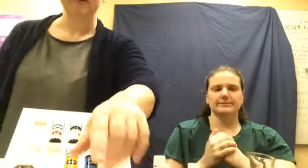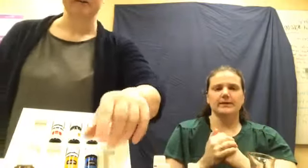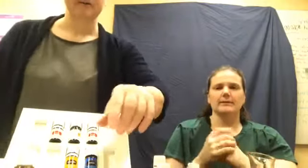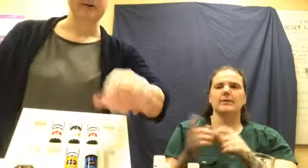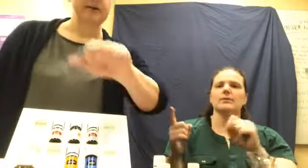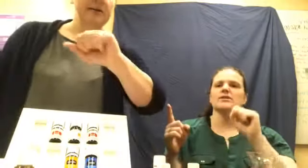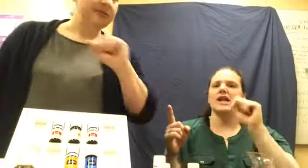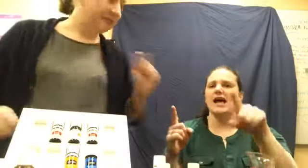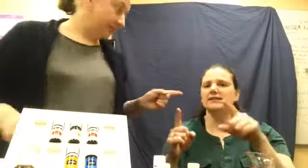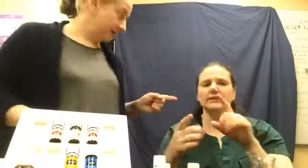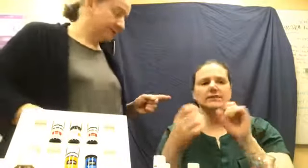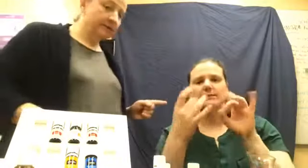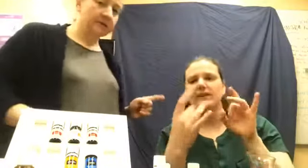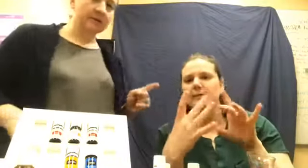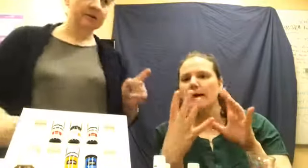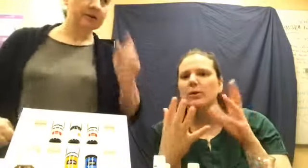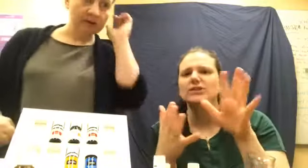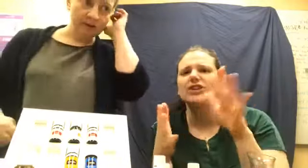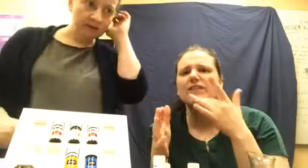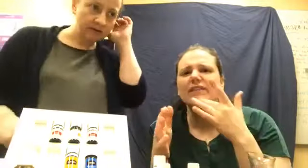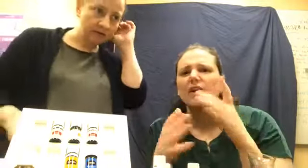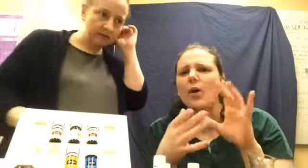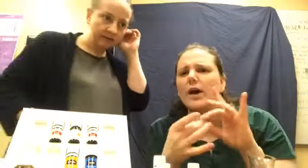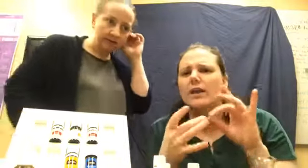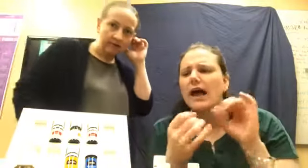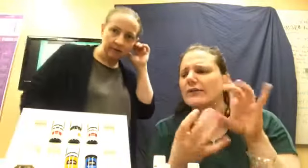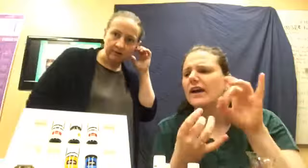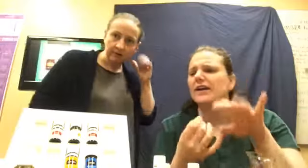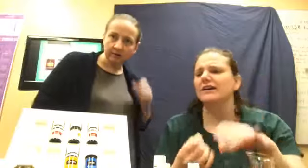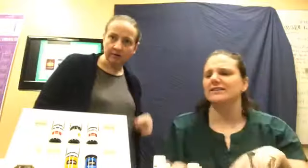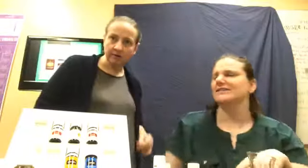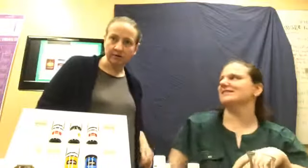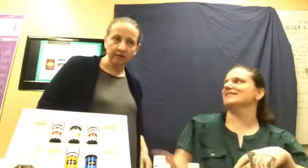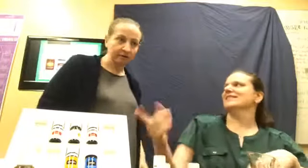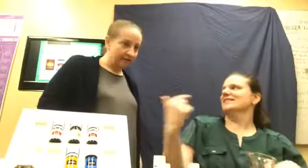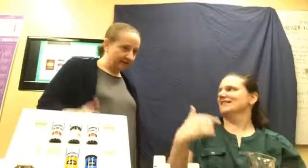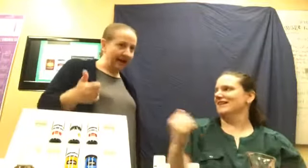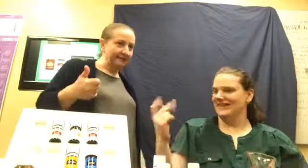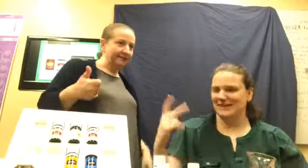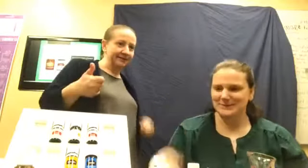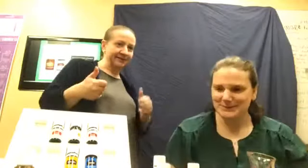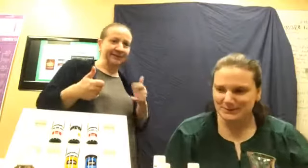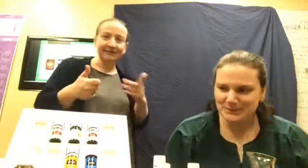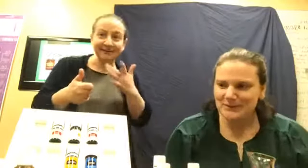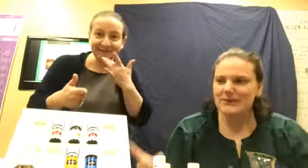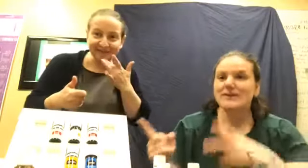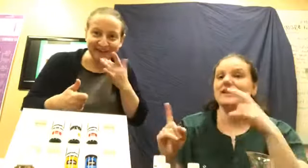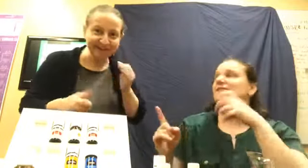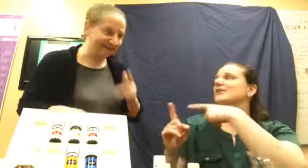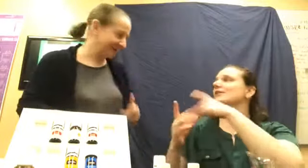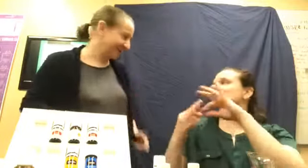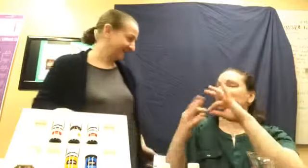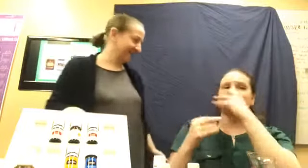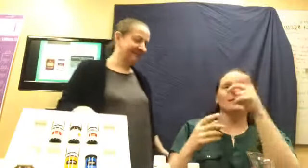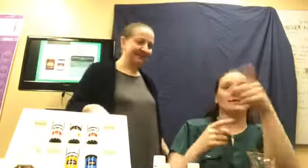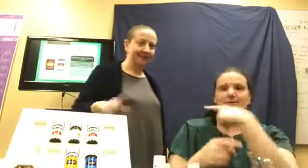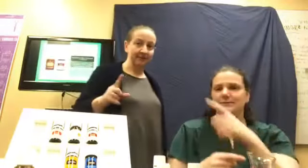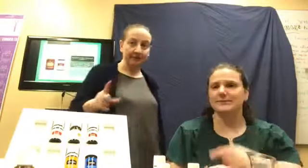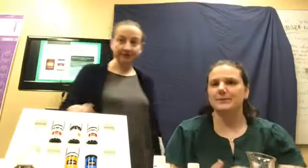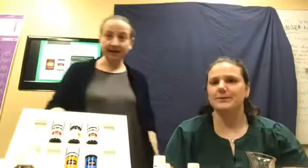Please. Maybe we should ask for some feedback. What's your favorite oil out there? Absolutely. What's your favorite oil? No, talk to these. You want me to talk